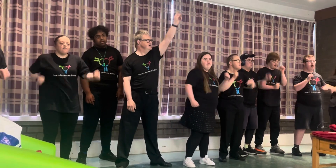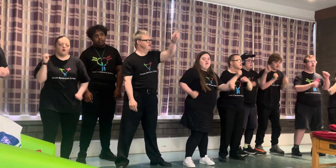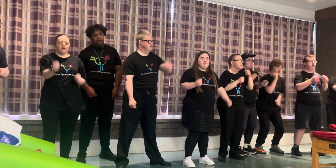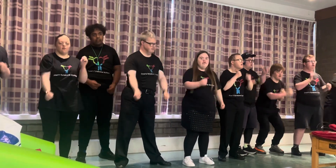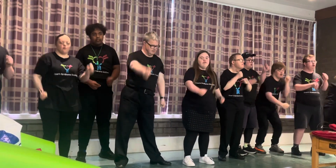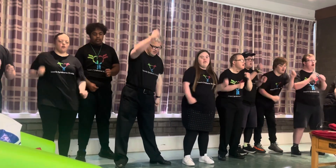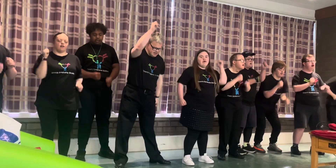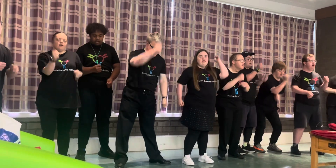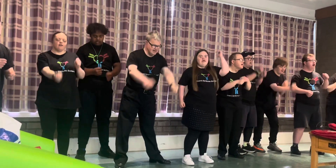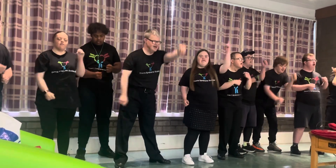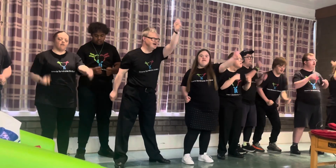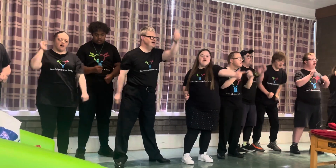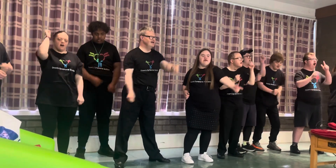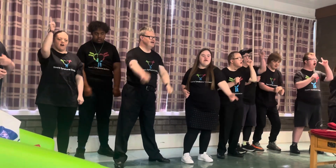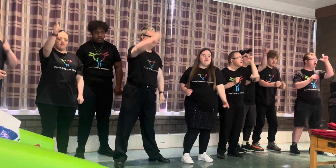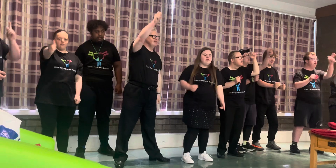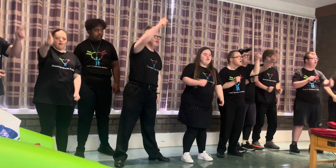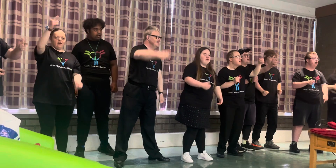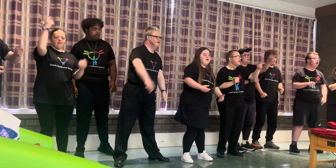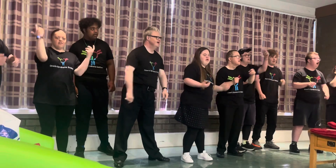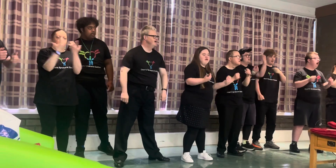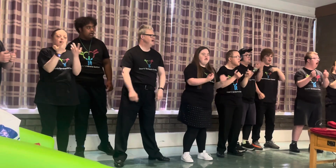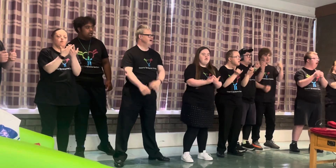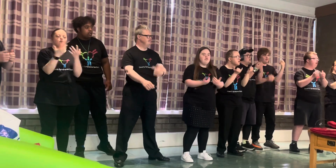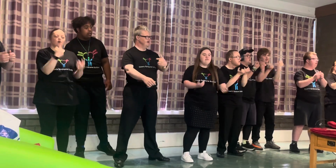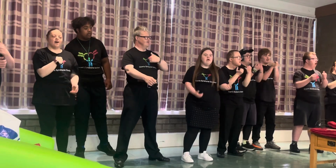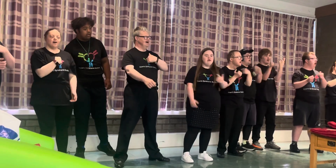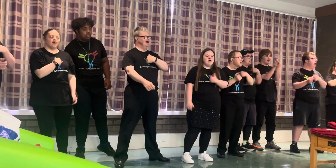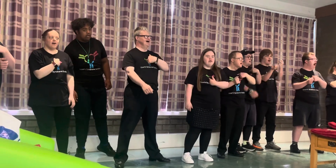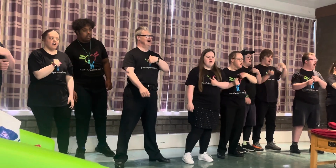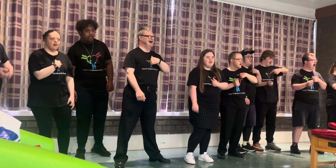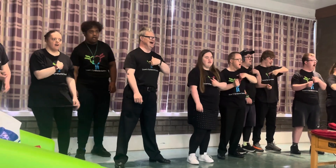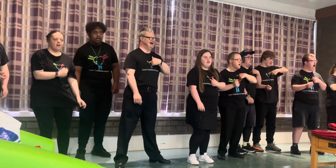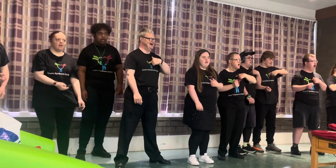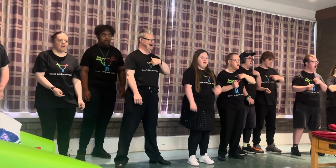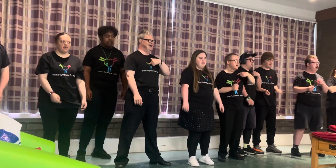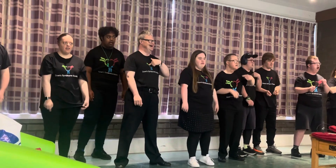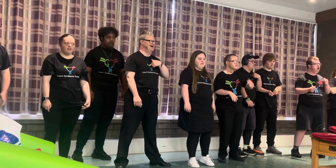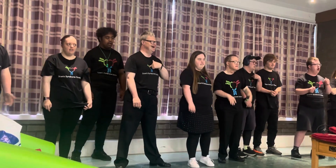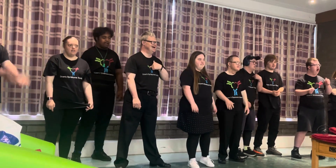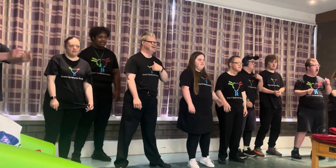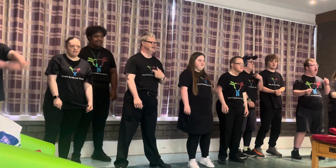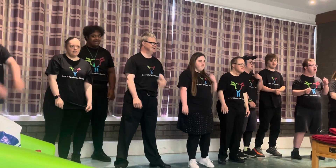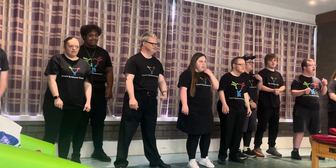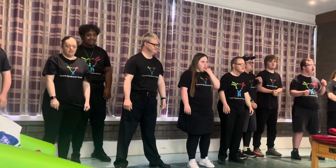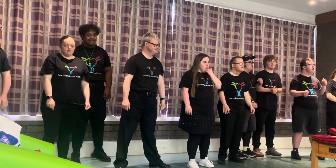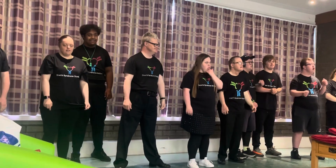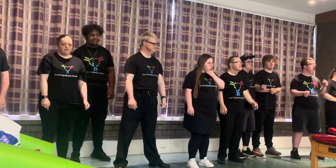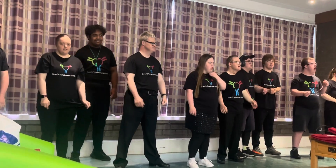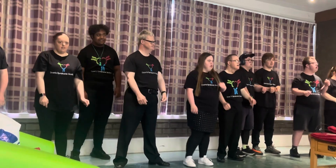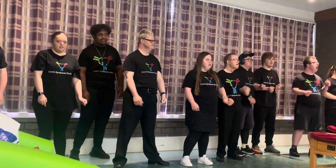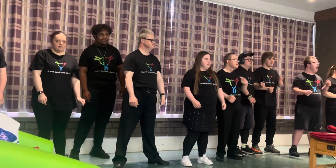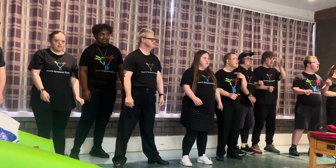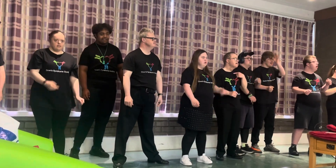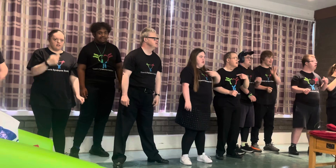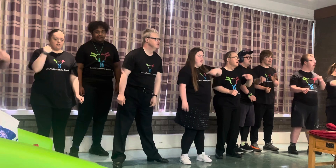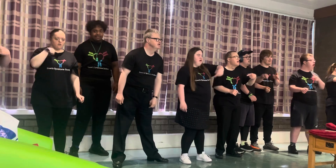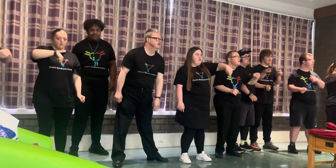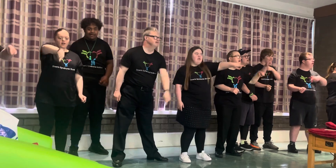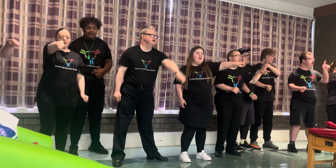run away, far away, I would like, get away,